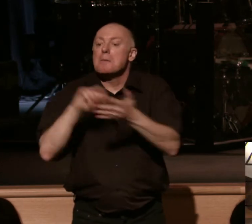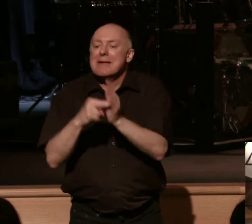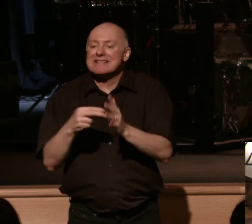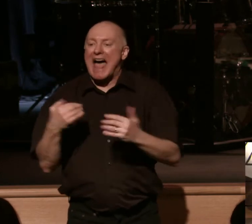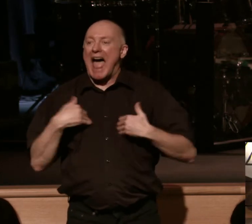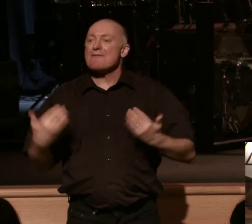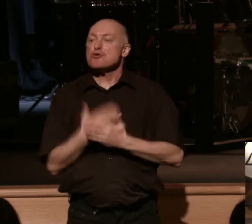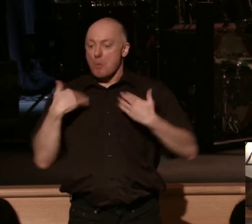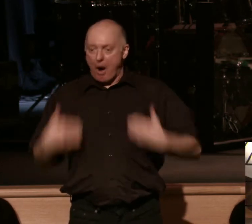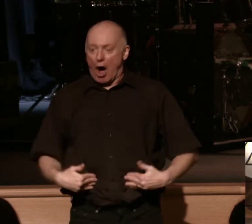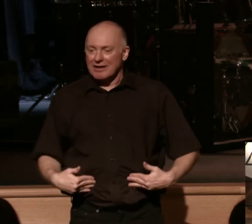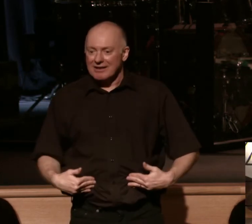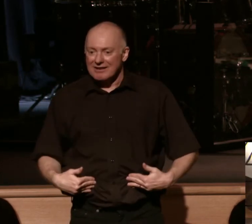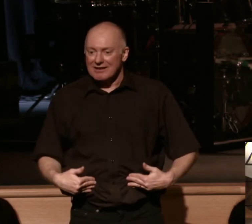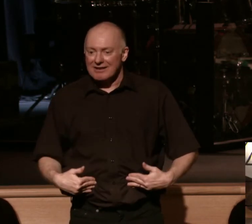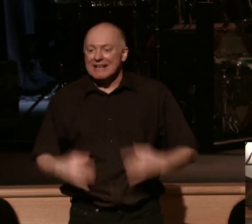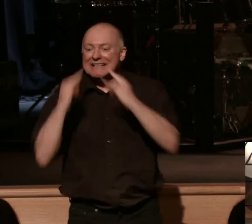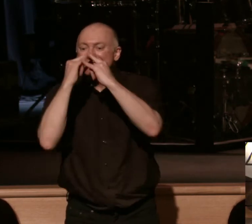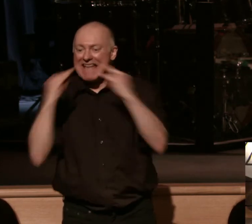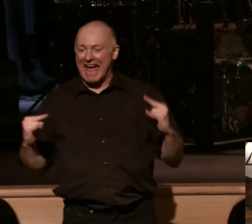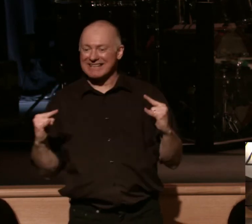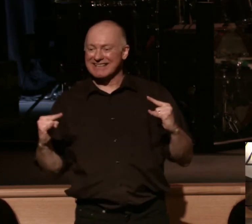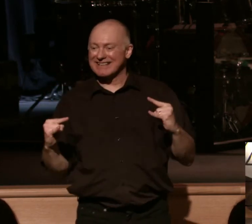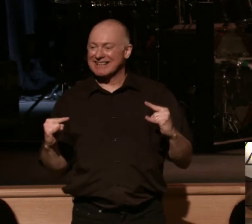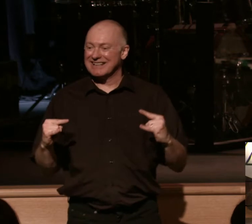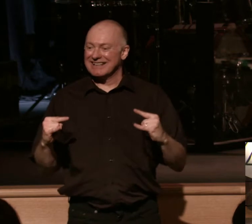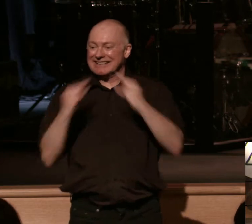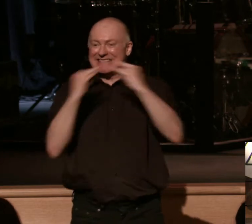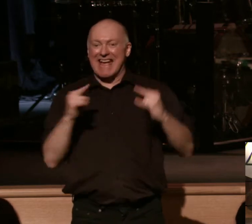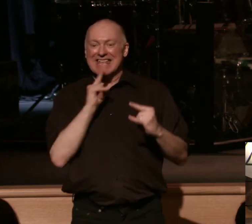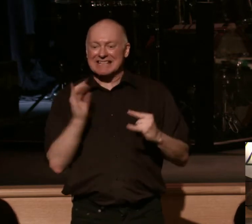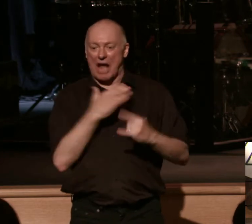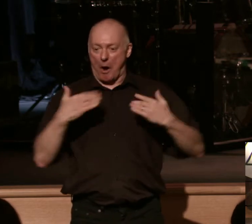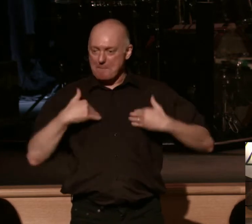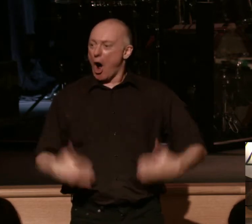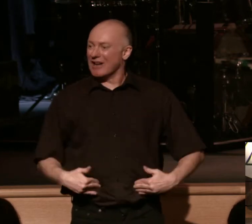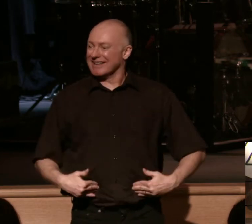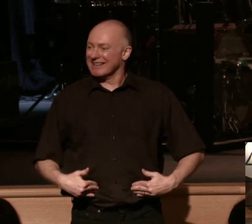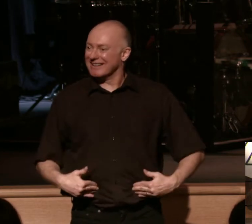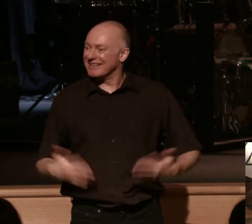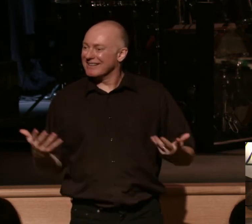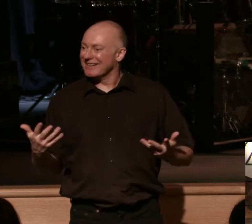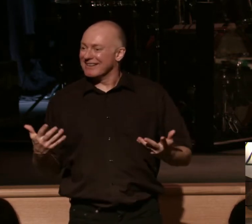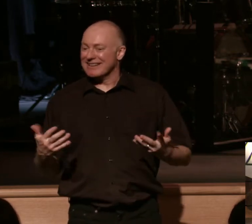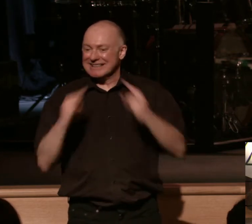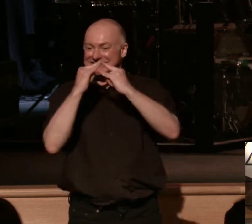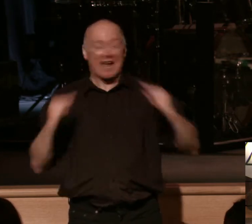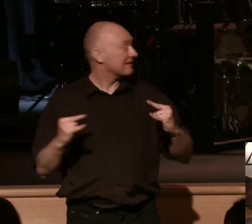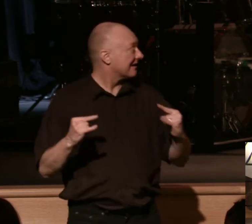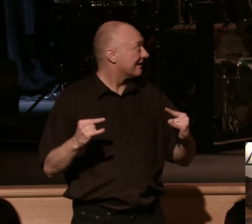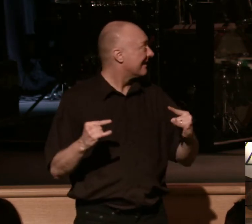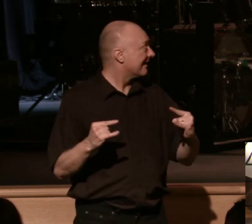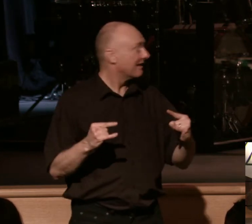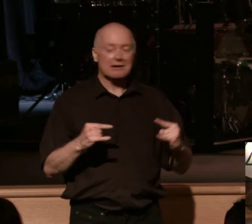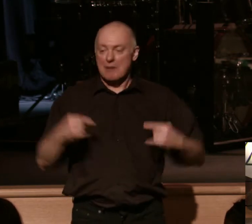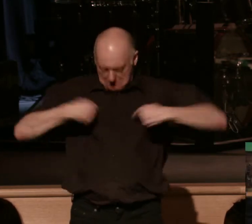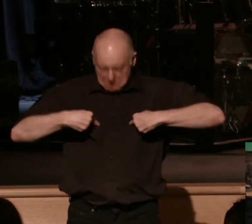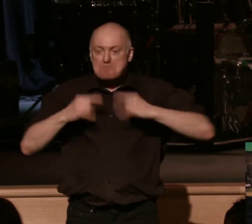body. That's a tent. The tent is gonna describe our earthly body. This, this is a tent, okay? This tent is not here forever,